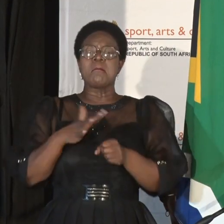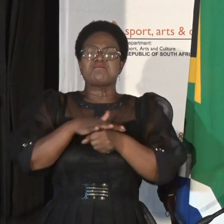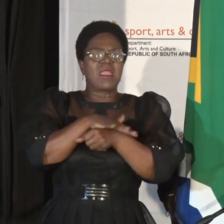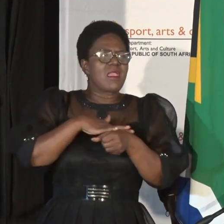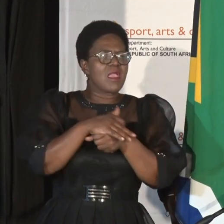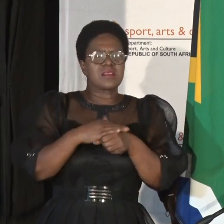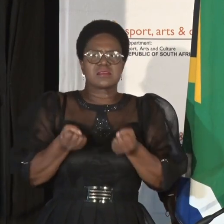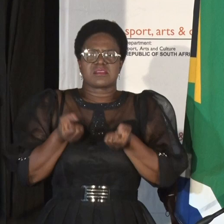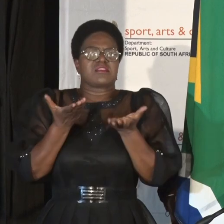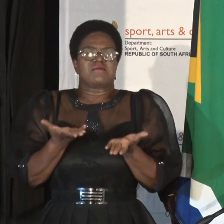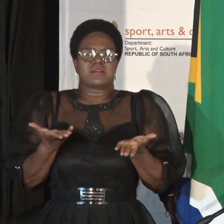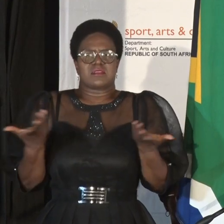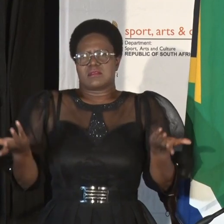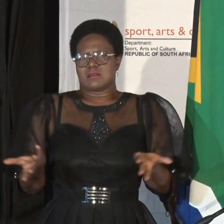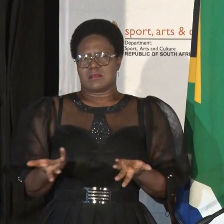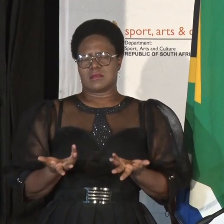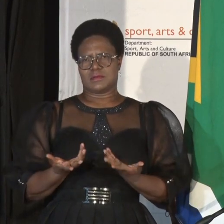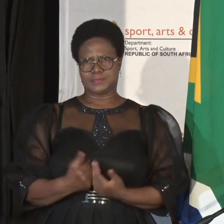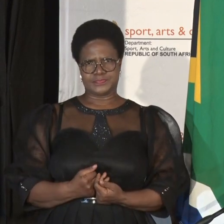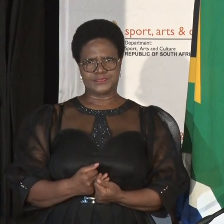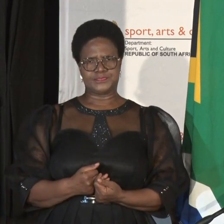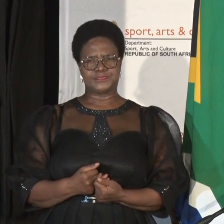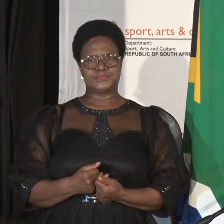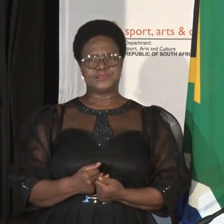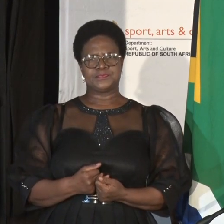basic of services necessary improving their general quality of life.